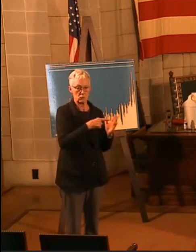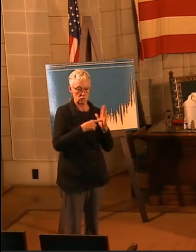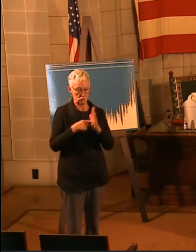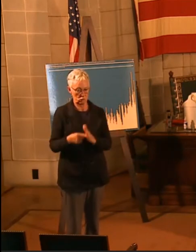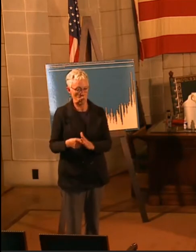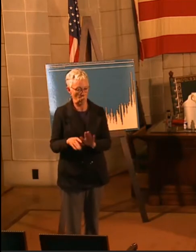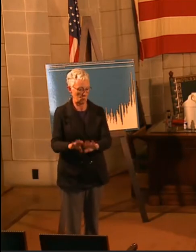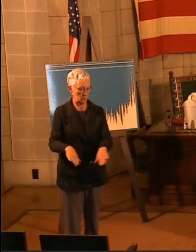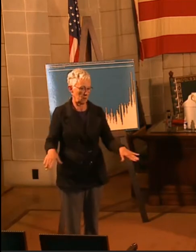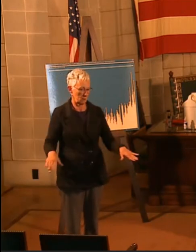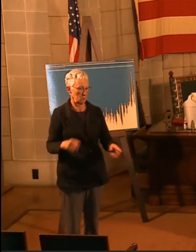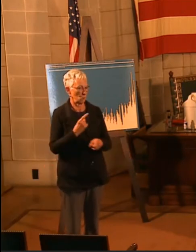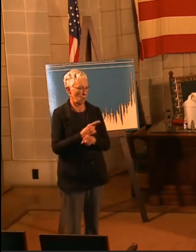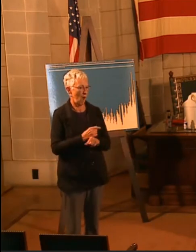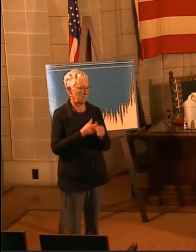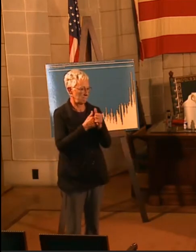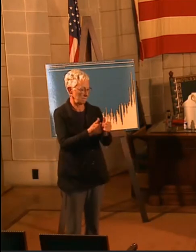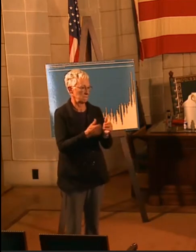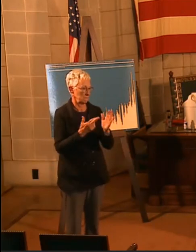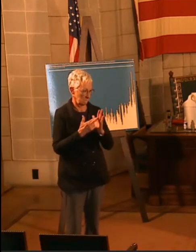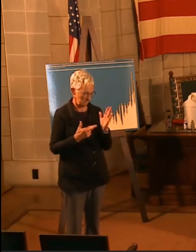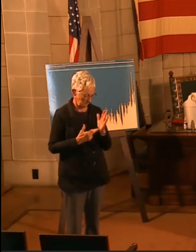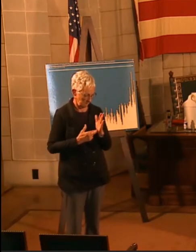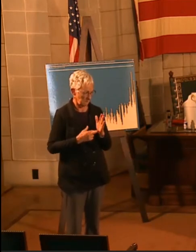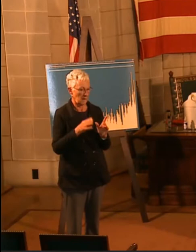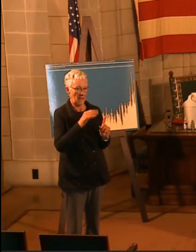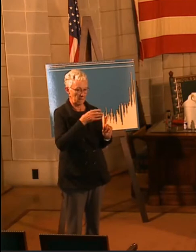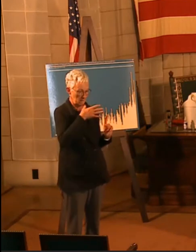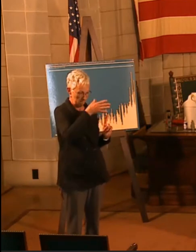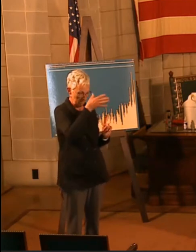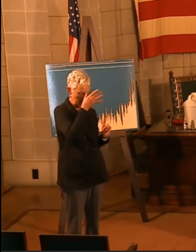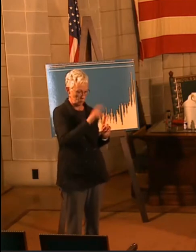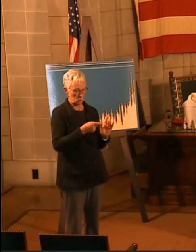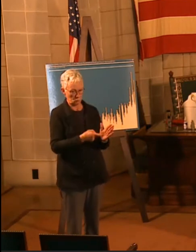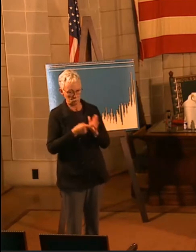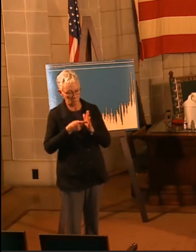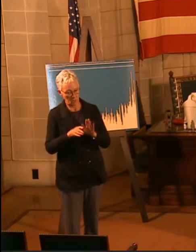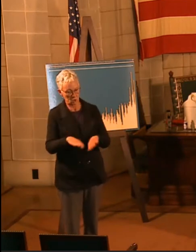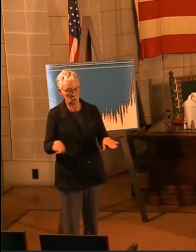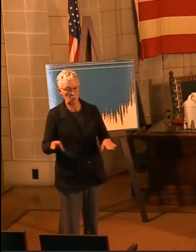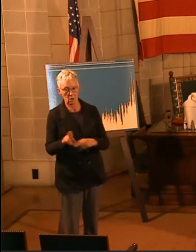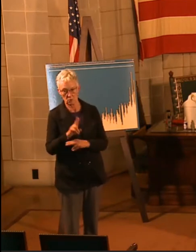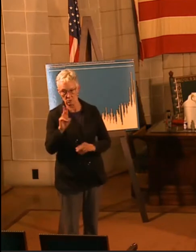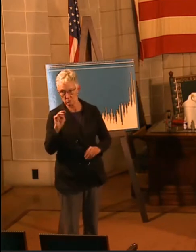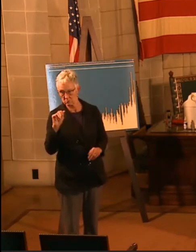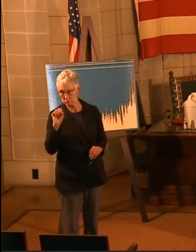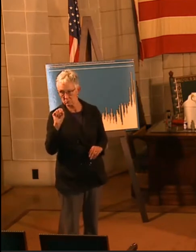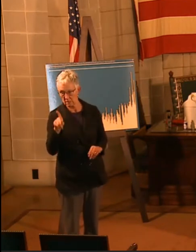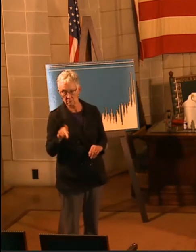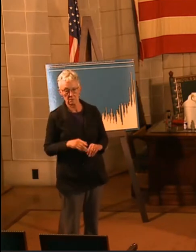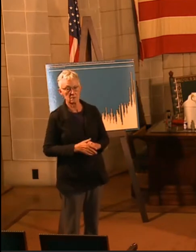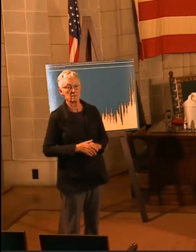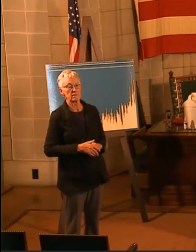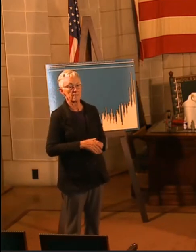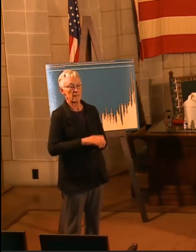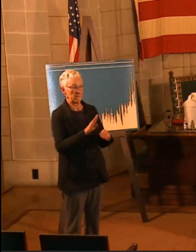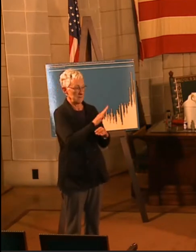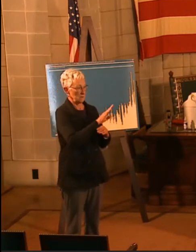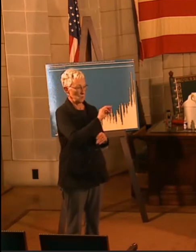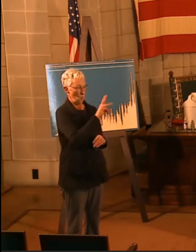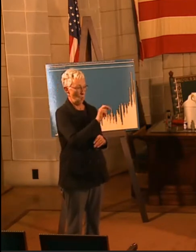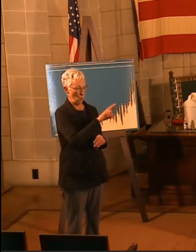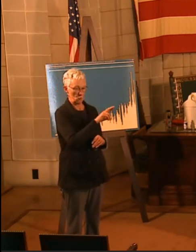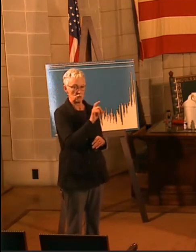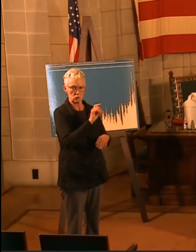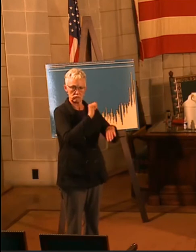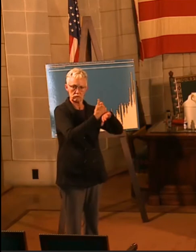wearing your mask for your children, and we need you to require them to do the same. Business owners, we need you to set expectations for